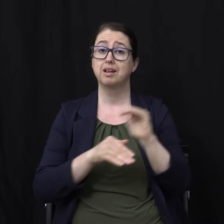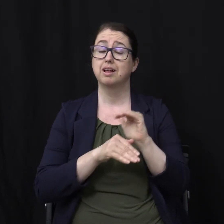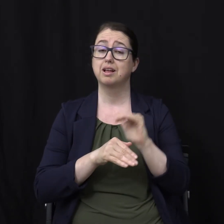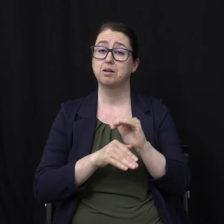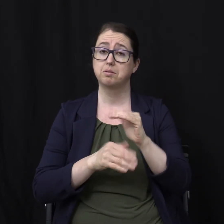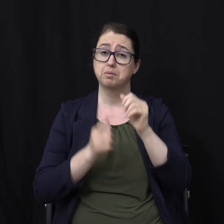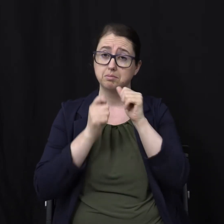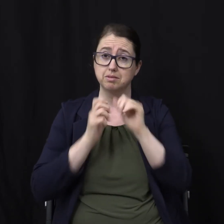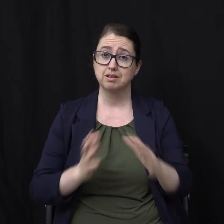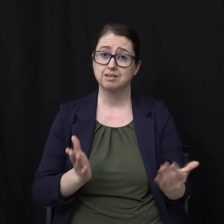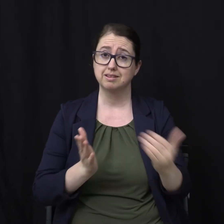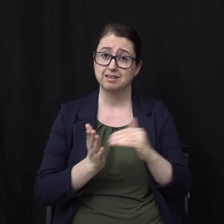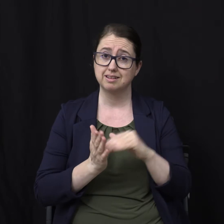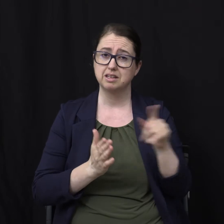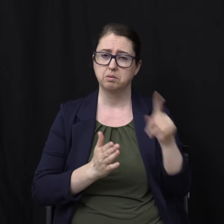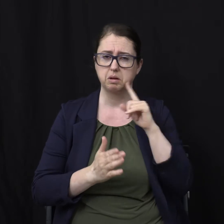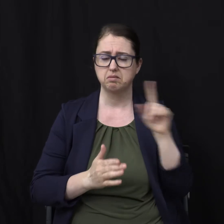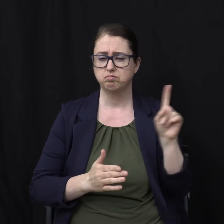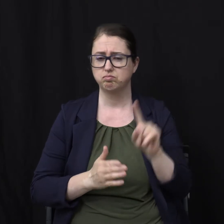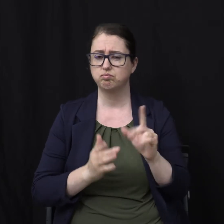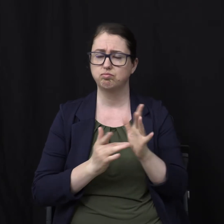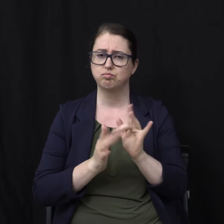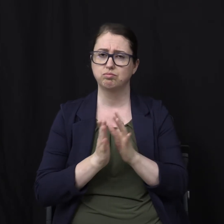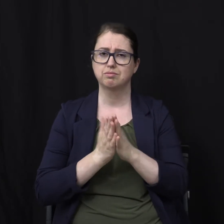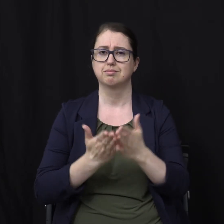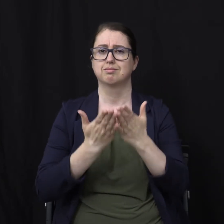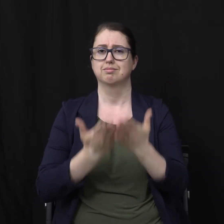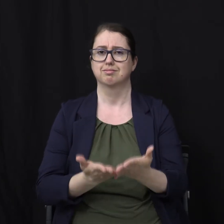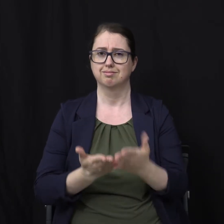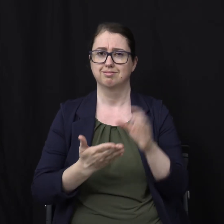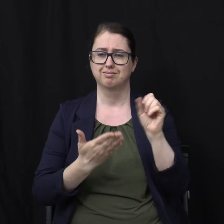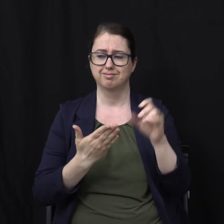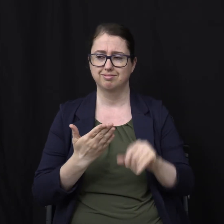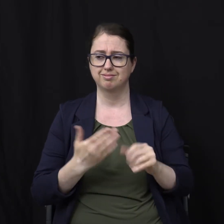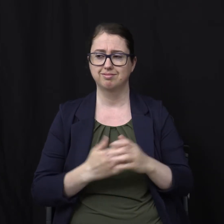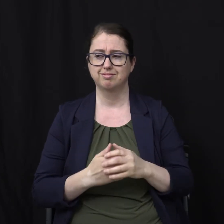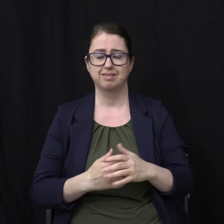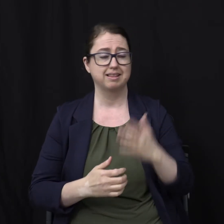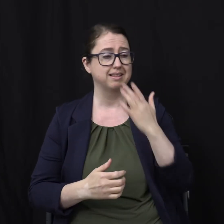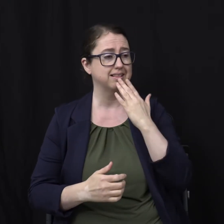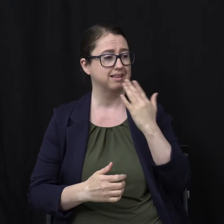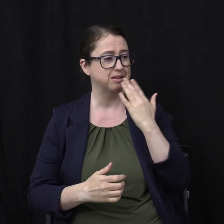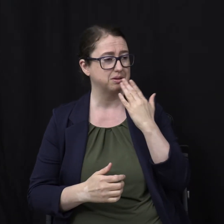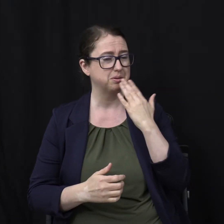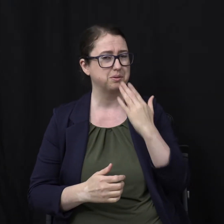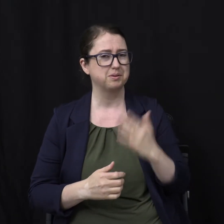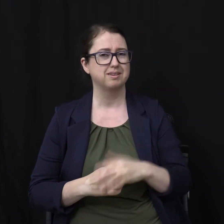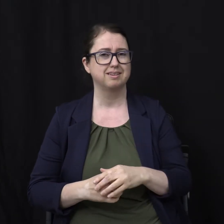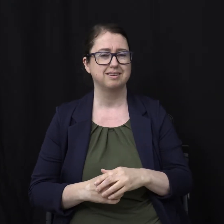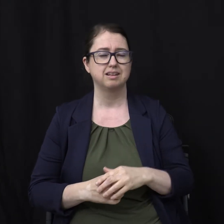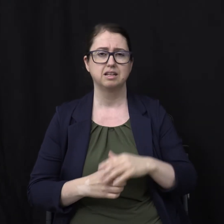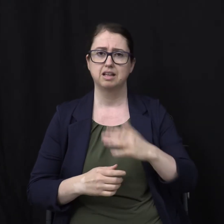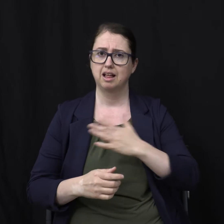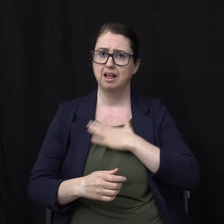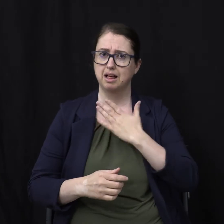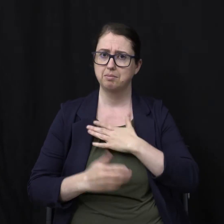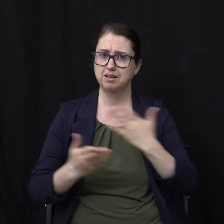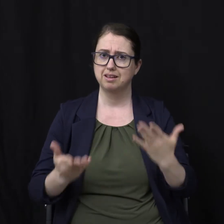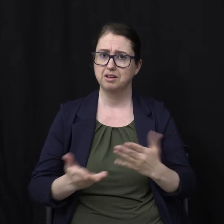blessed Once again, as he opens up the word Thank you, Scott Pastor John, it's very good to be with you For session